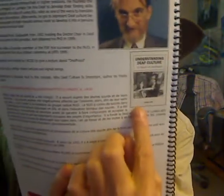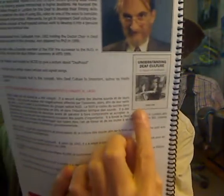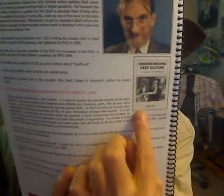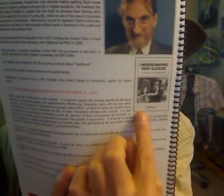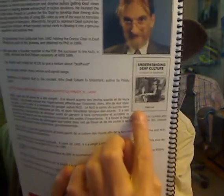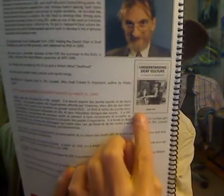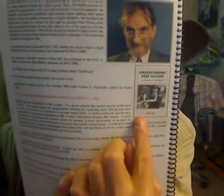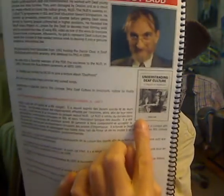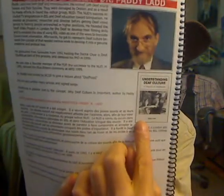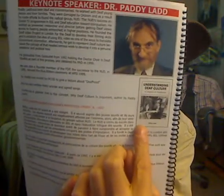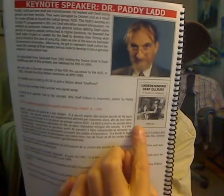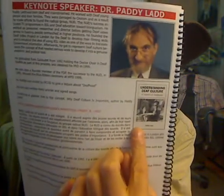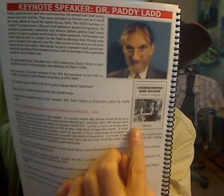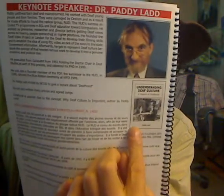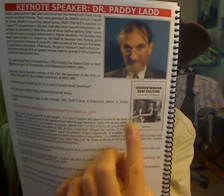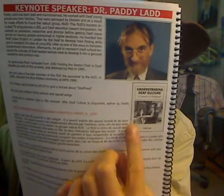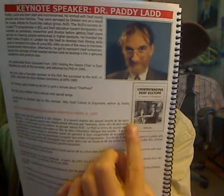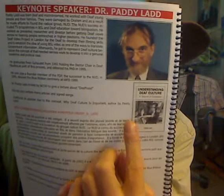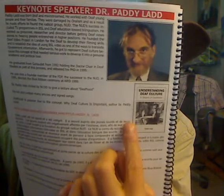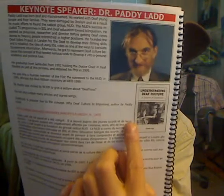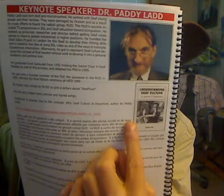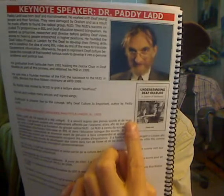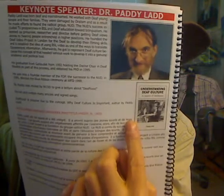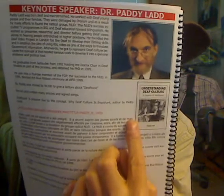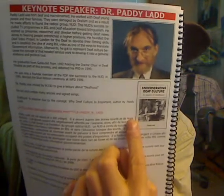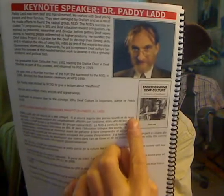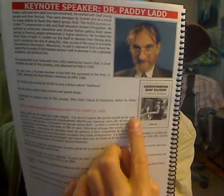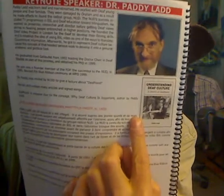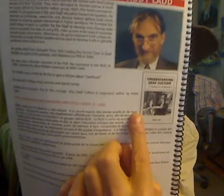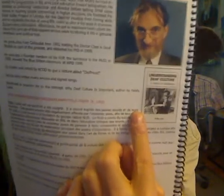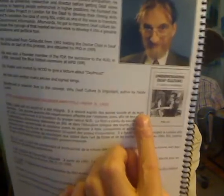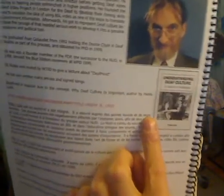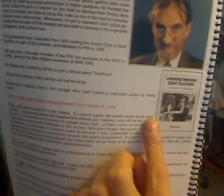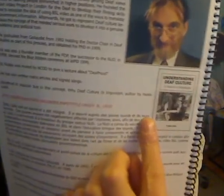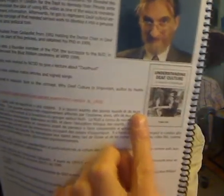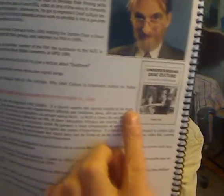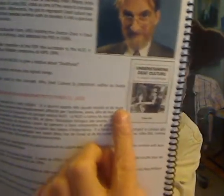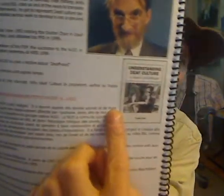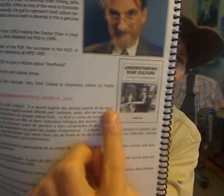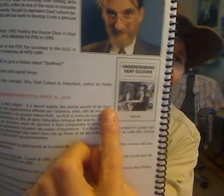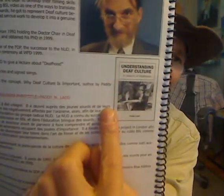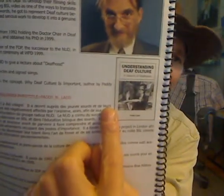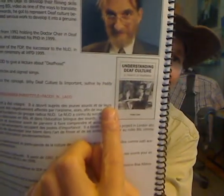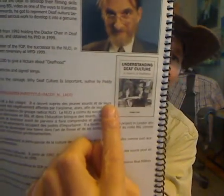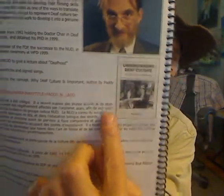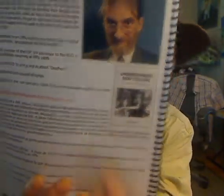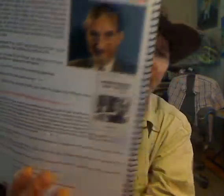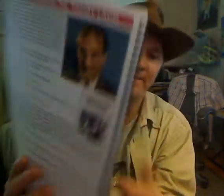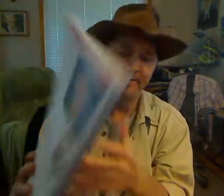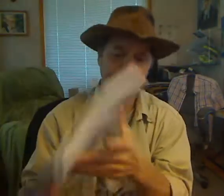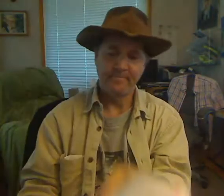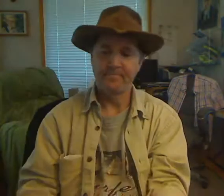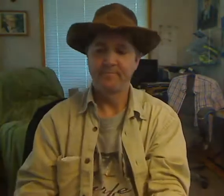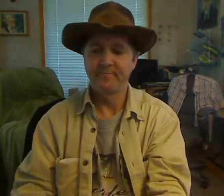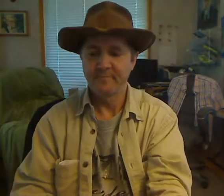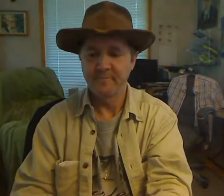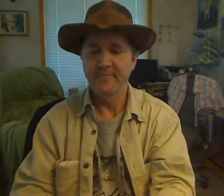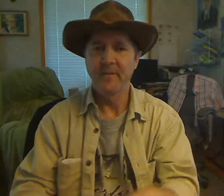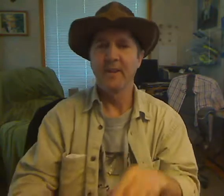to know what the real cost is. You can't afford to miss this valuable opportunity. The sooner you